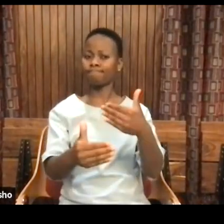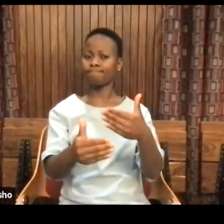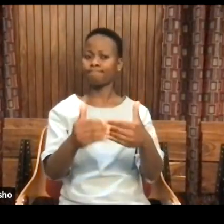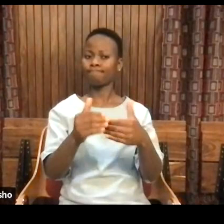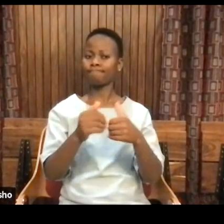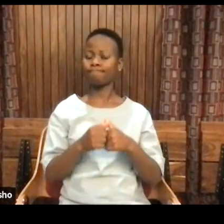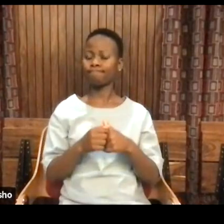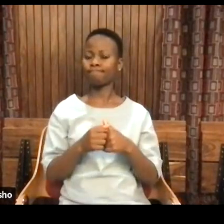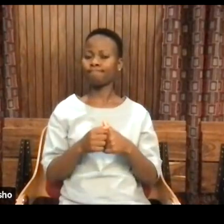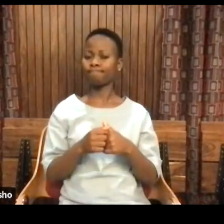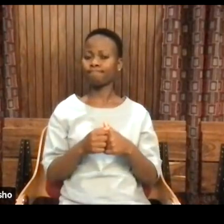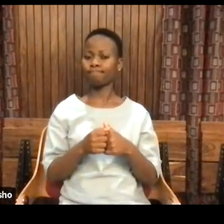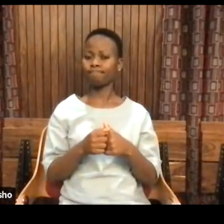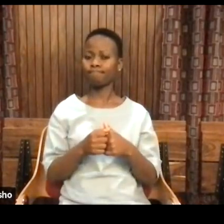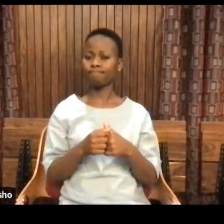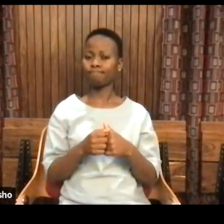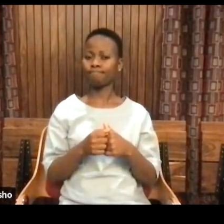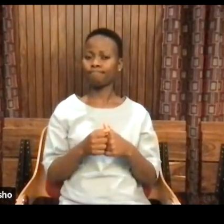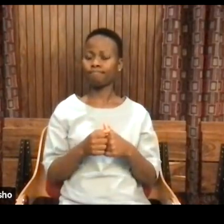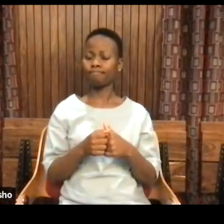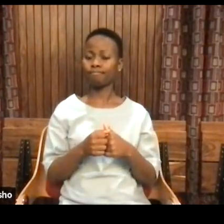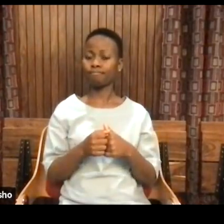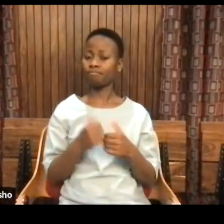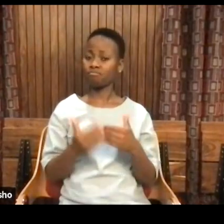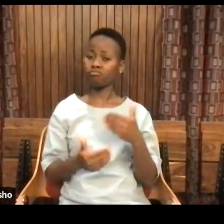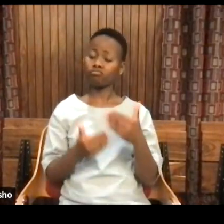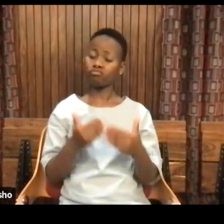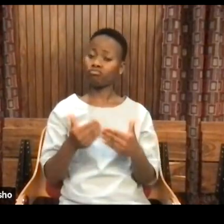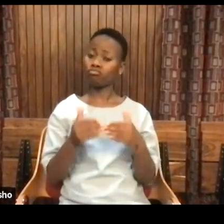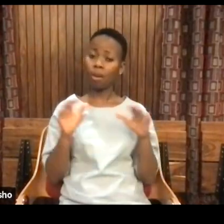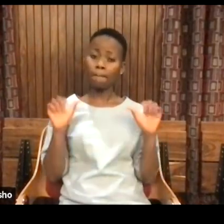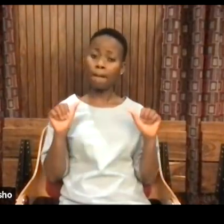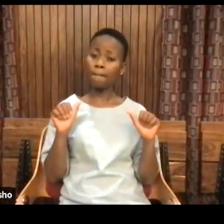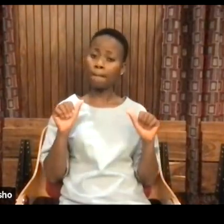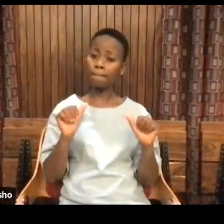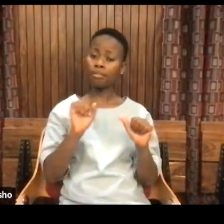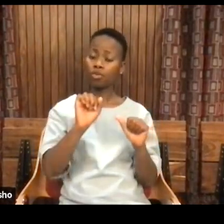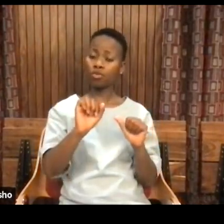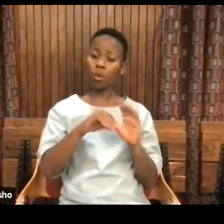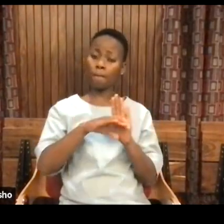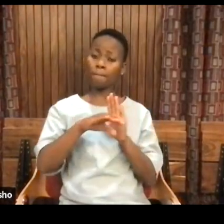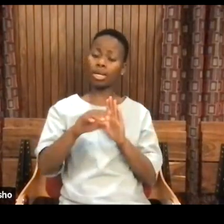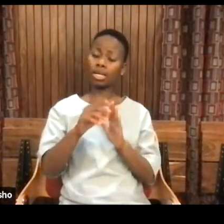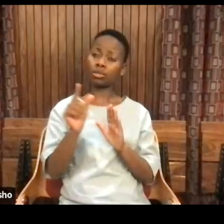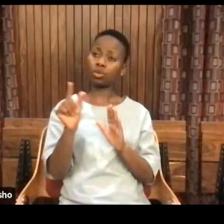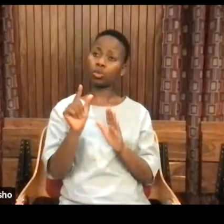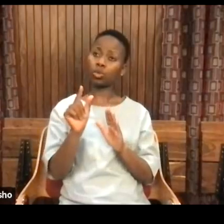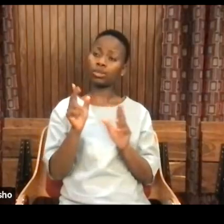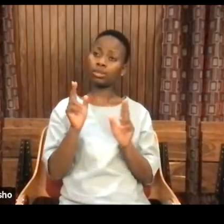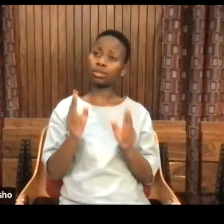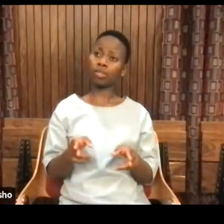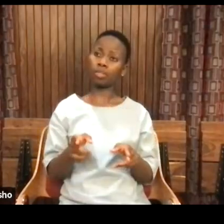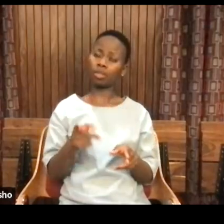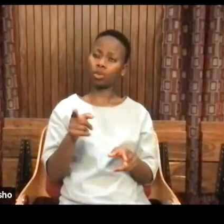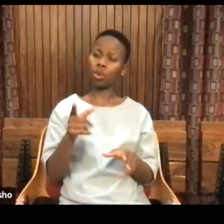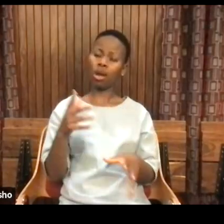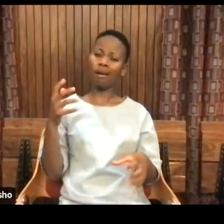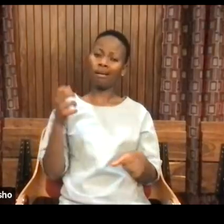at our deathbed, say, I get it.